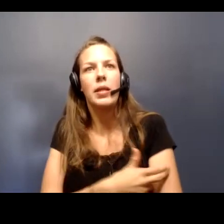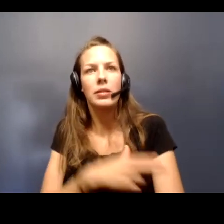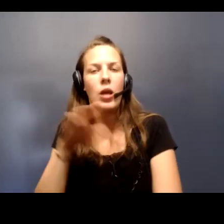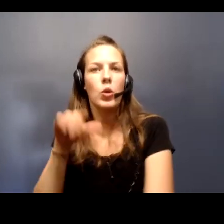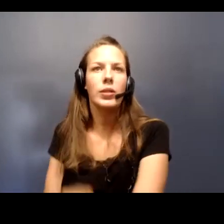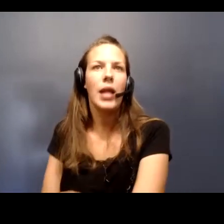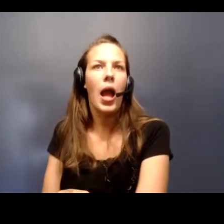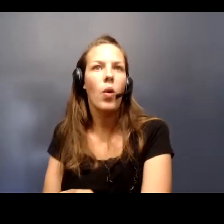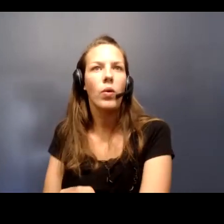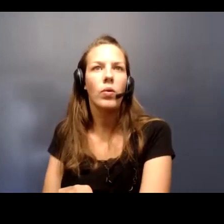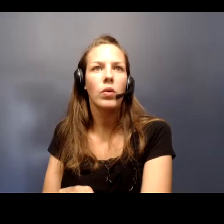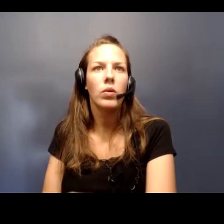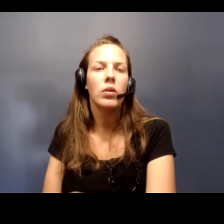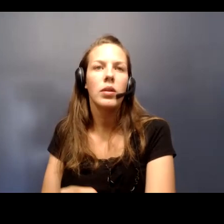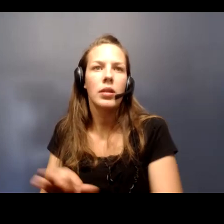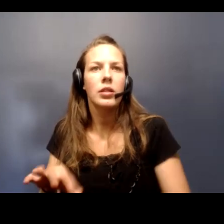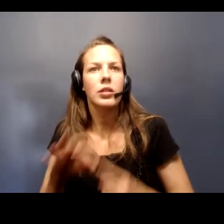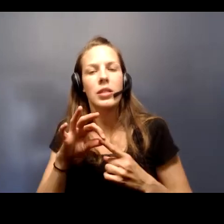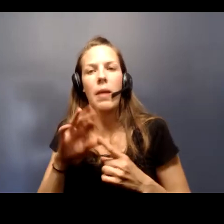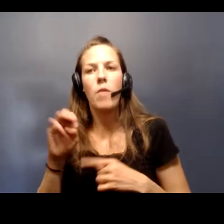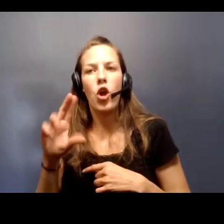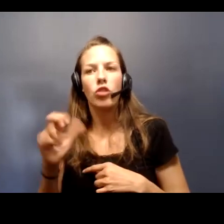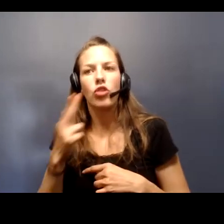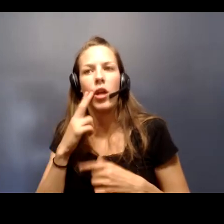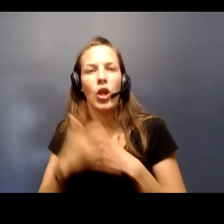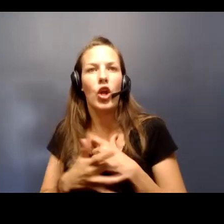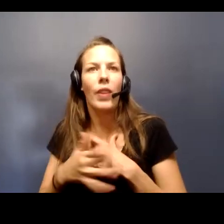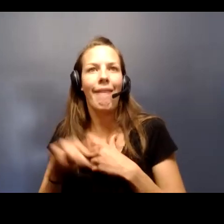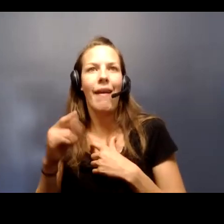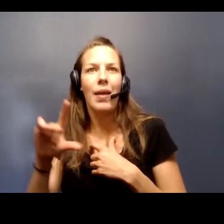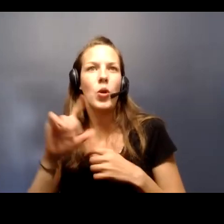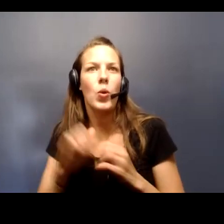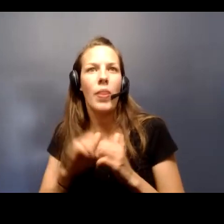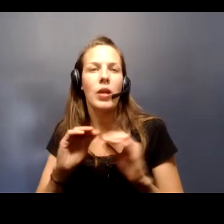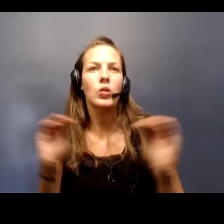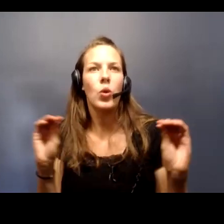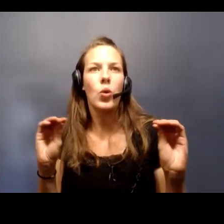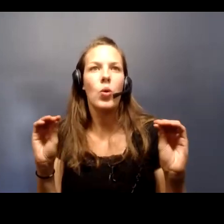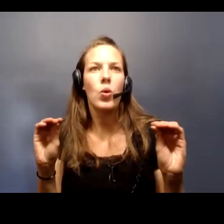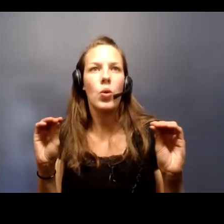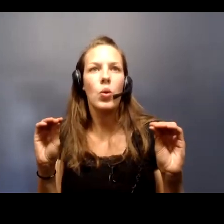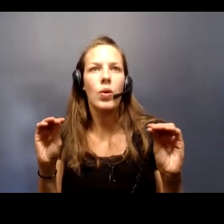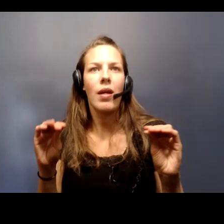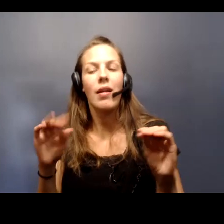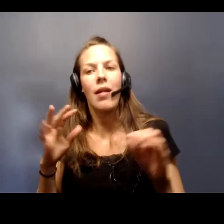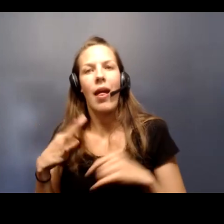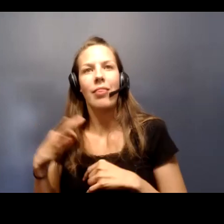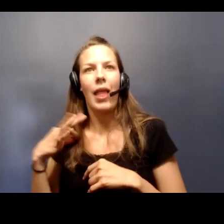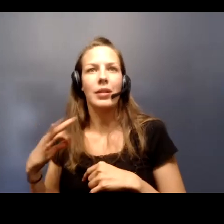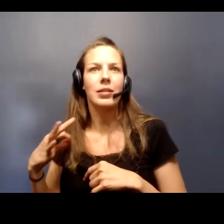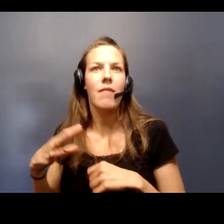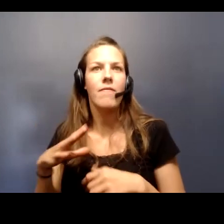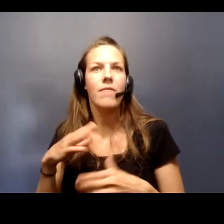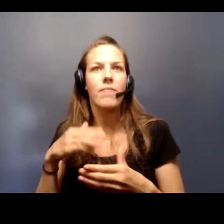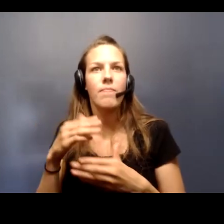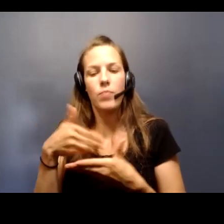down especially in March and into early April with no elective procedures being held but as those have come